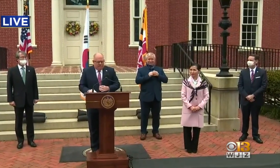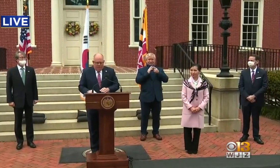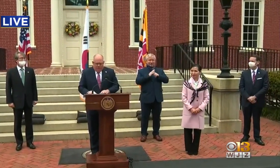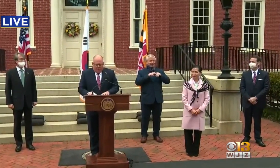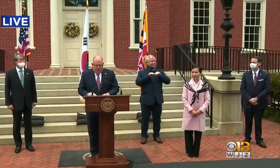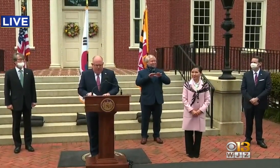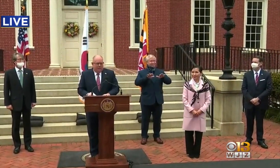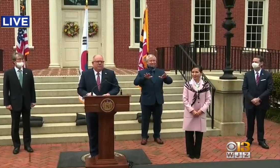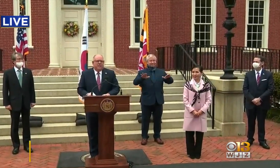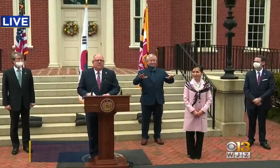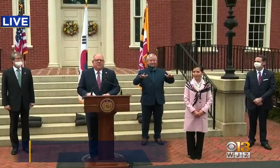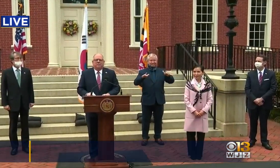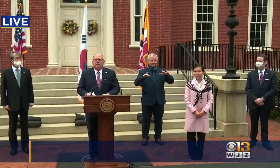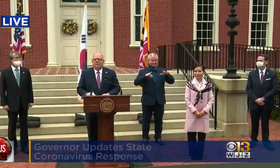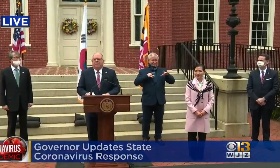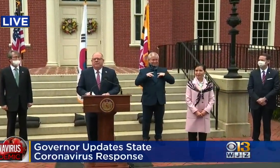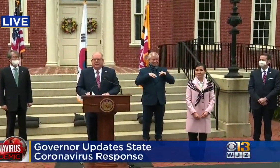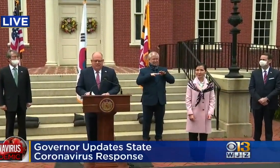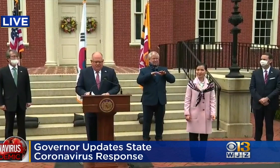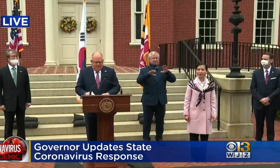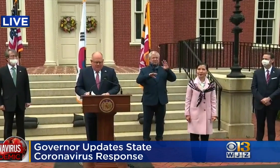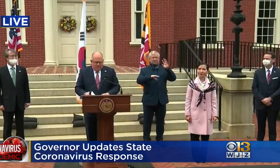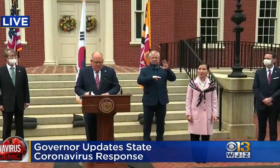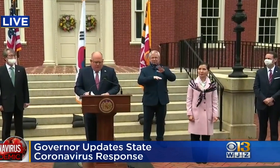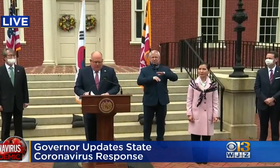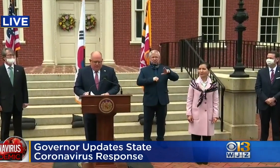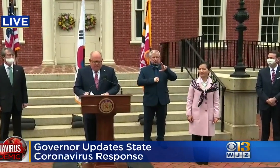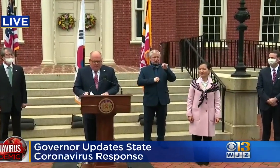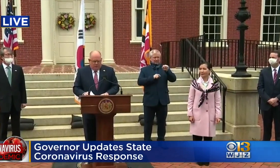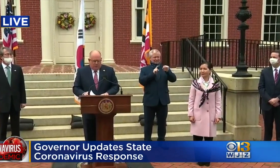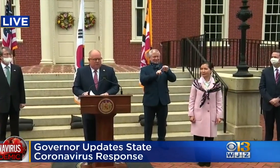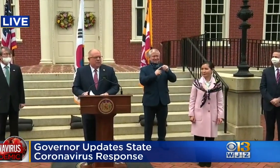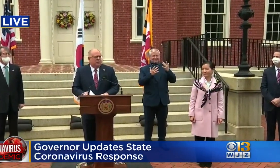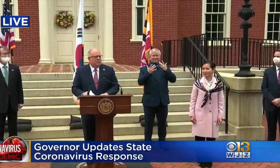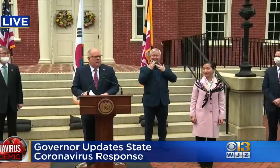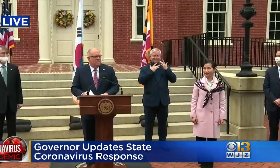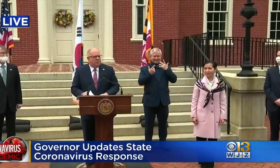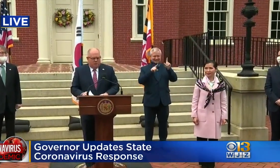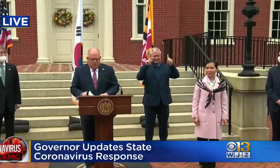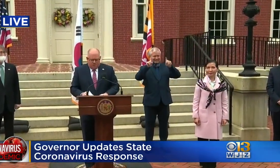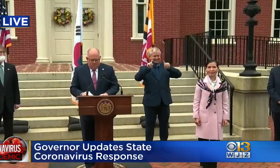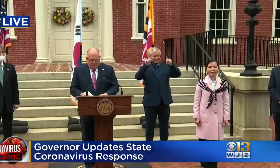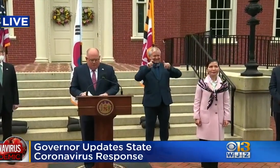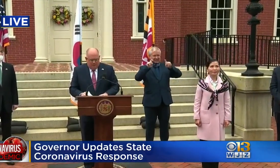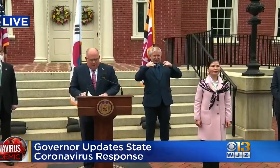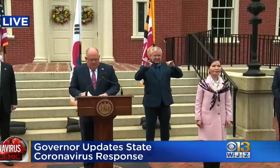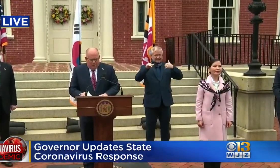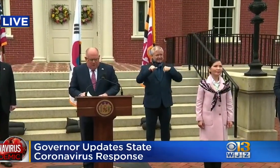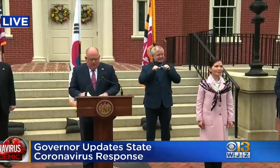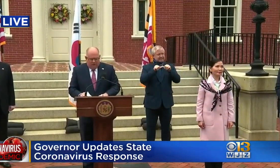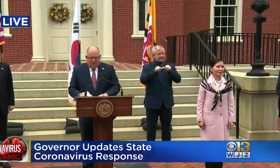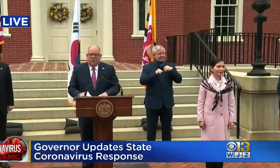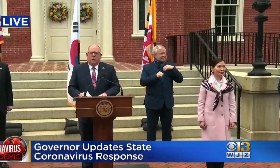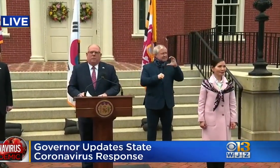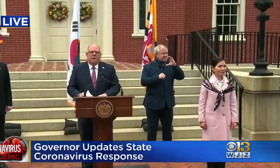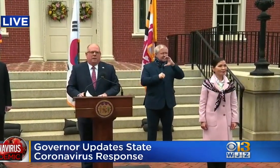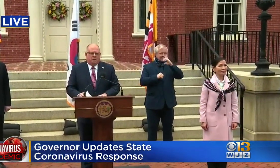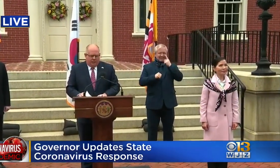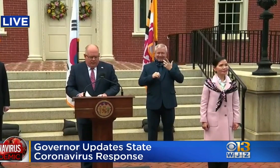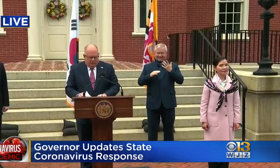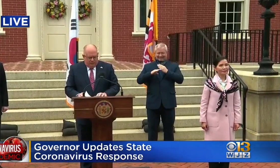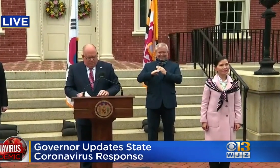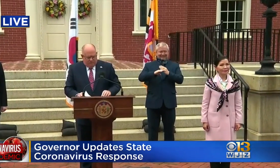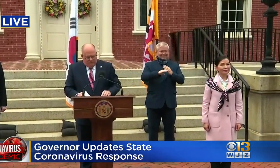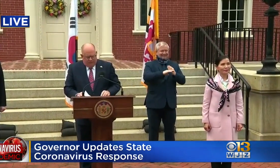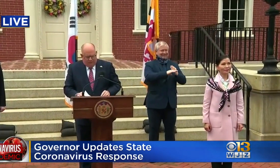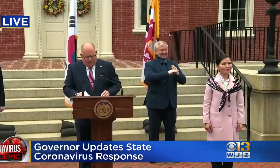Korea. Let's listen in. It remains the most serious obstacle to safely reopening our